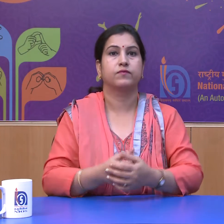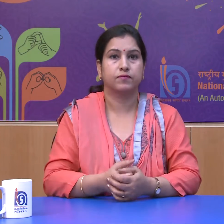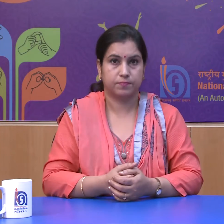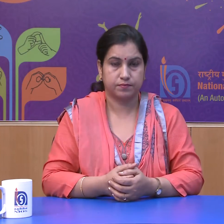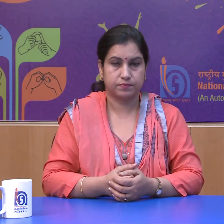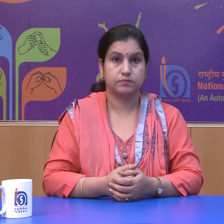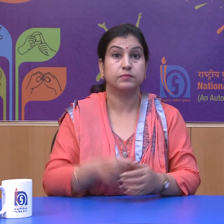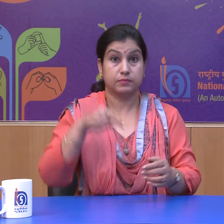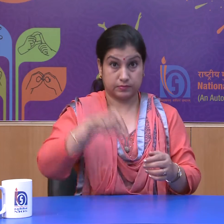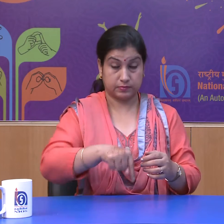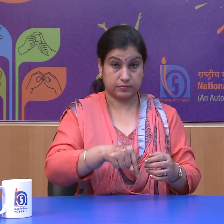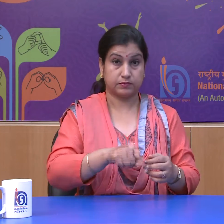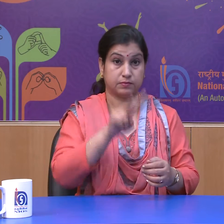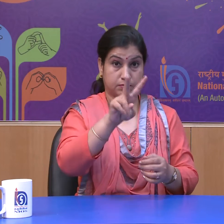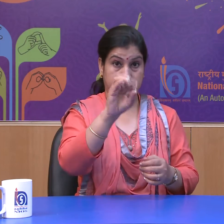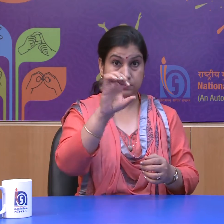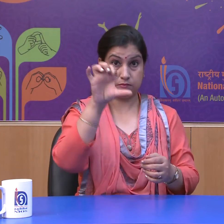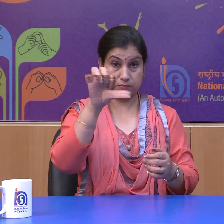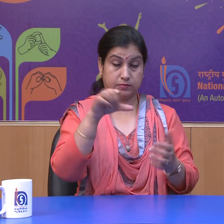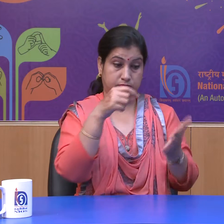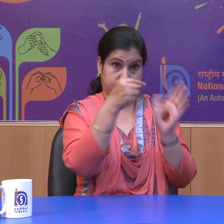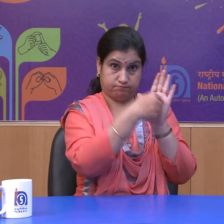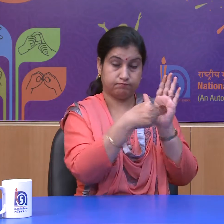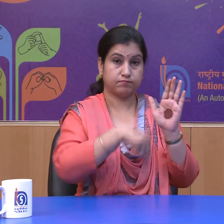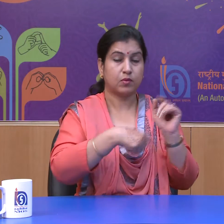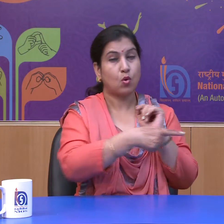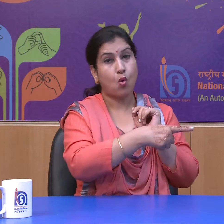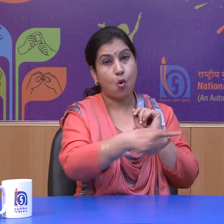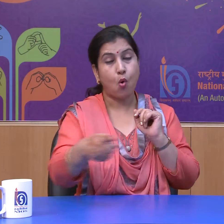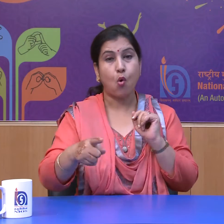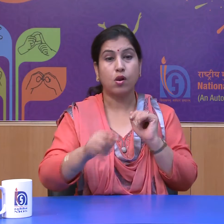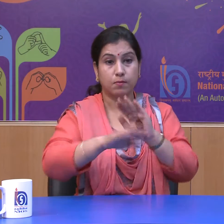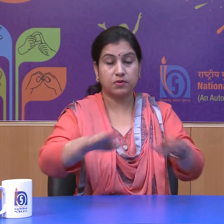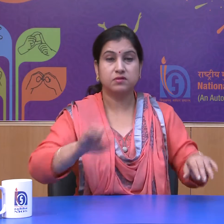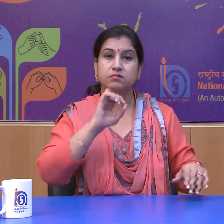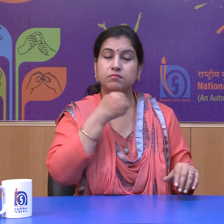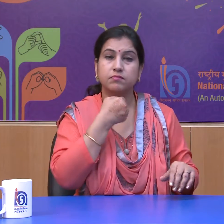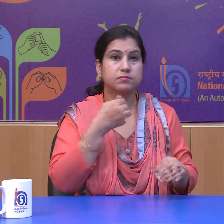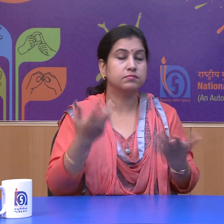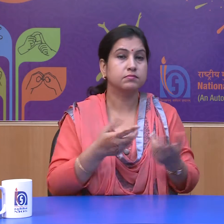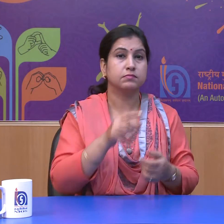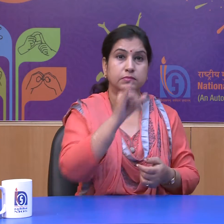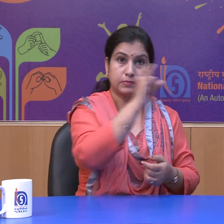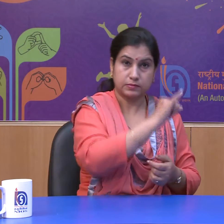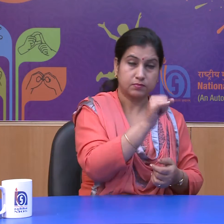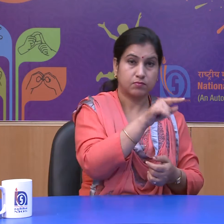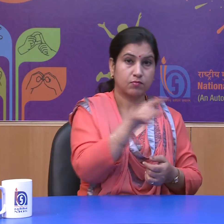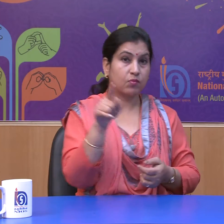According to this right, right, all the children in the age group of 6 to 14 years will